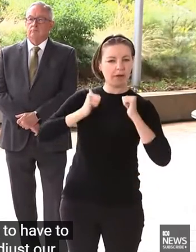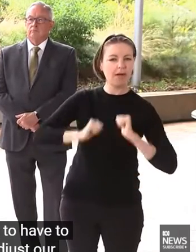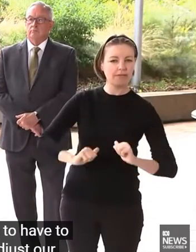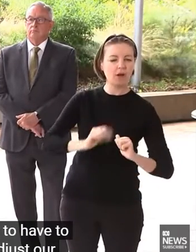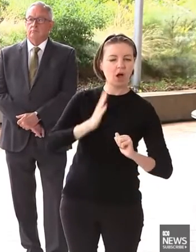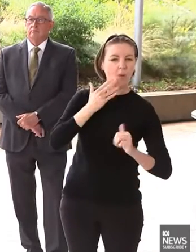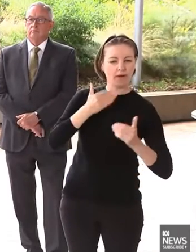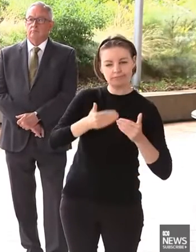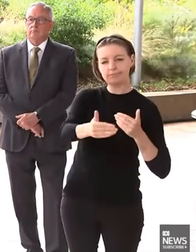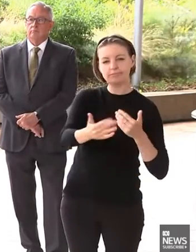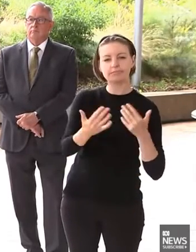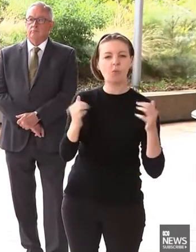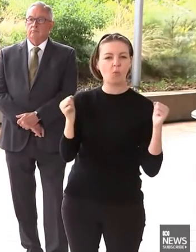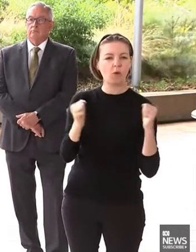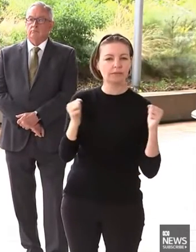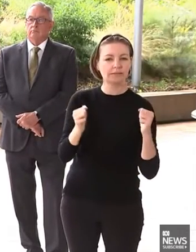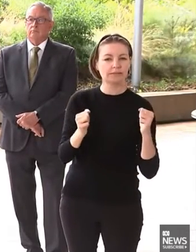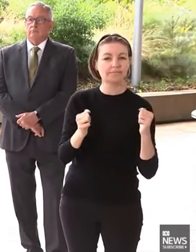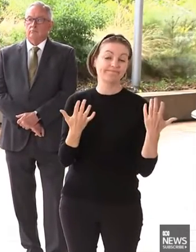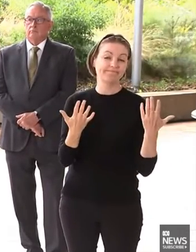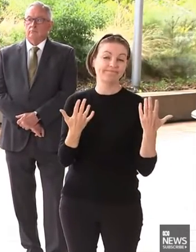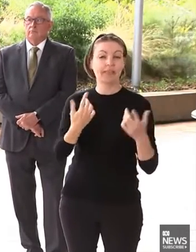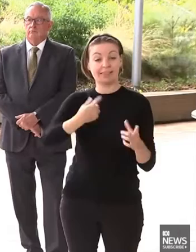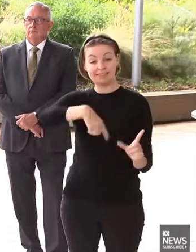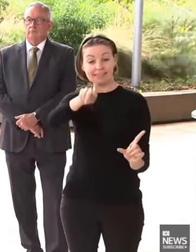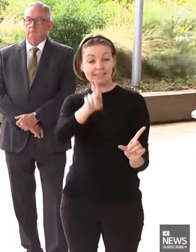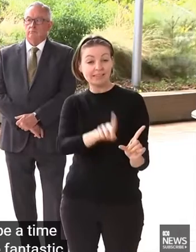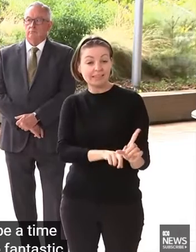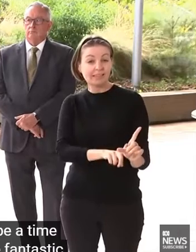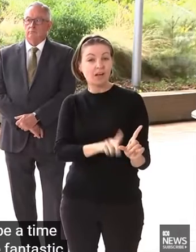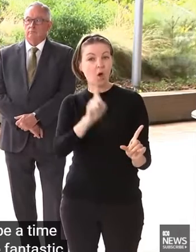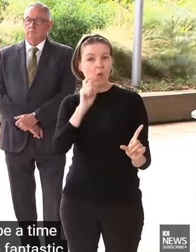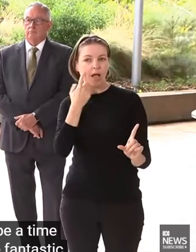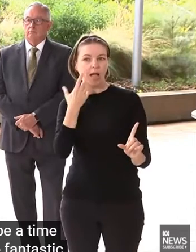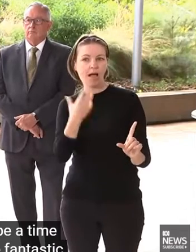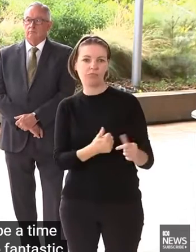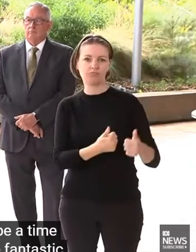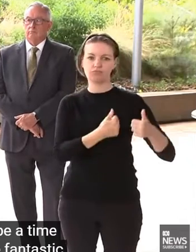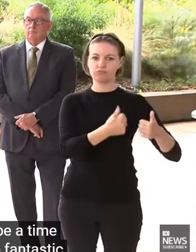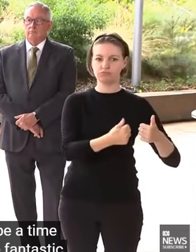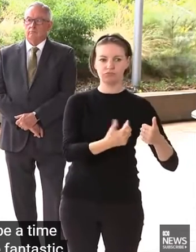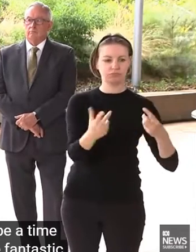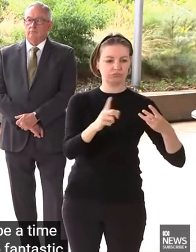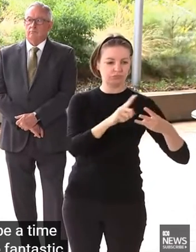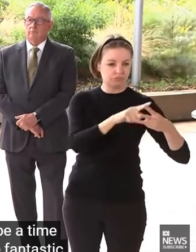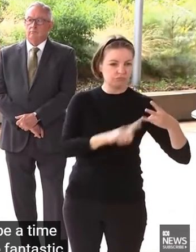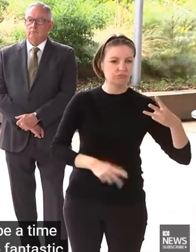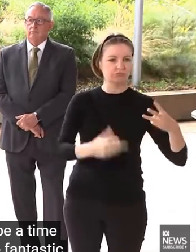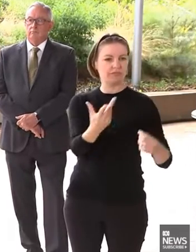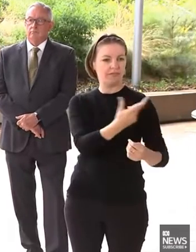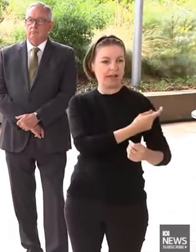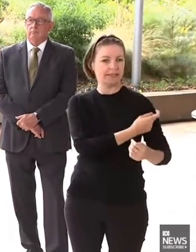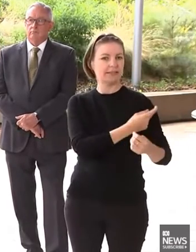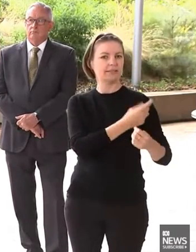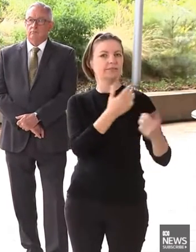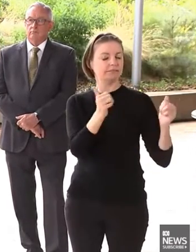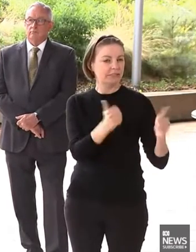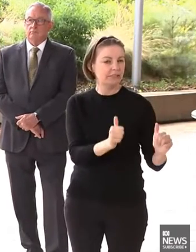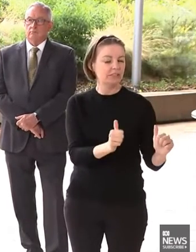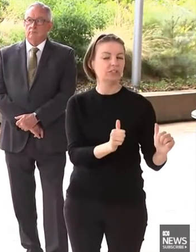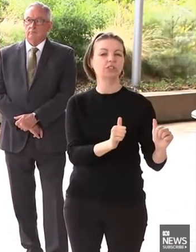2022 is going to be a time where we've got those fantastic tools of effective vaccines. We'll have some